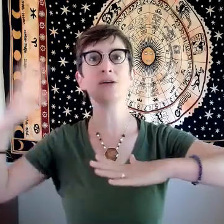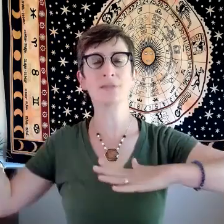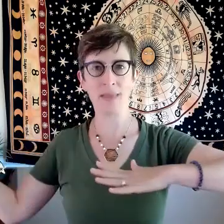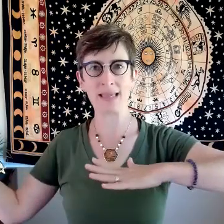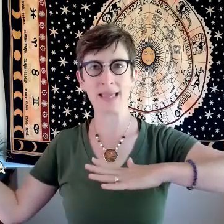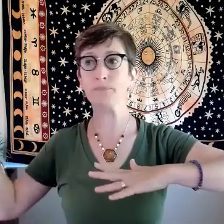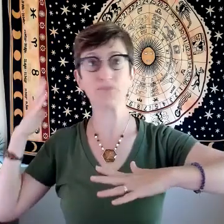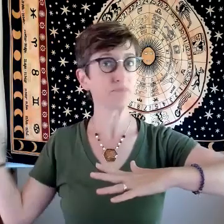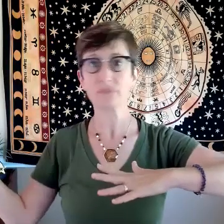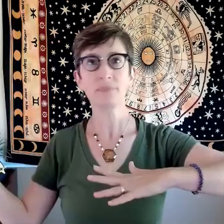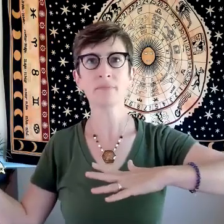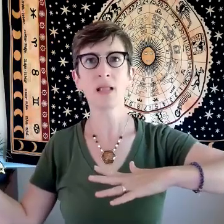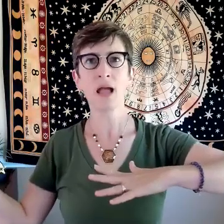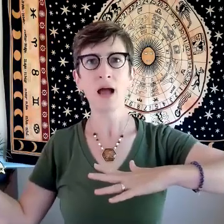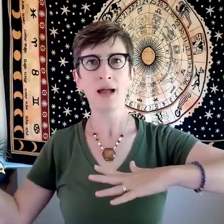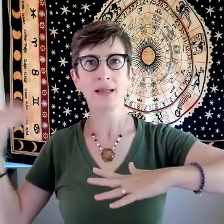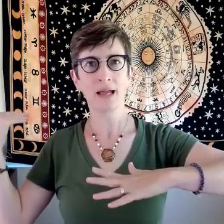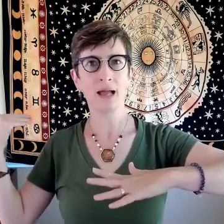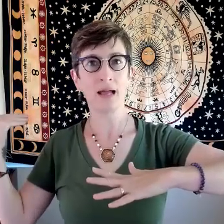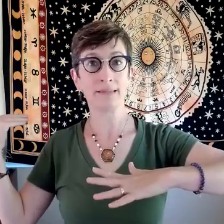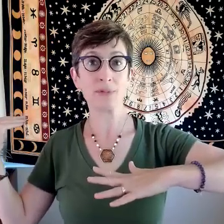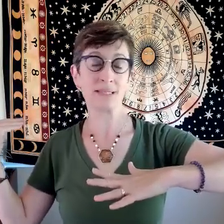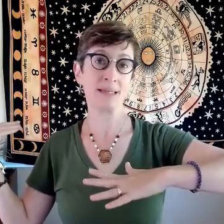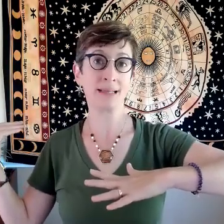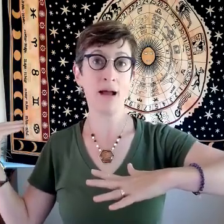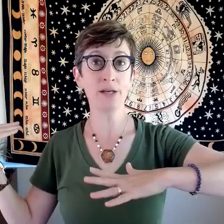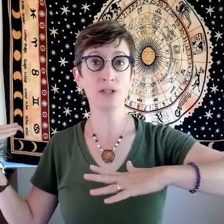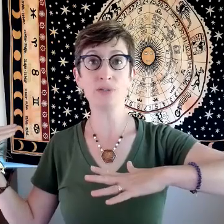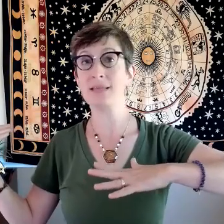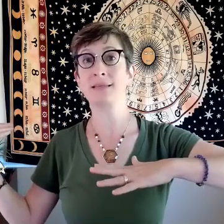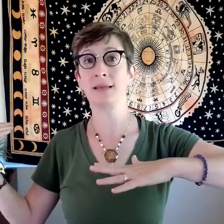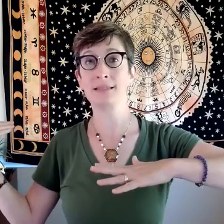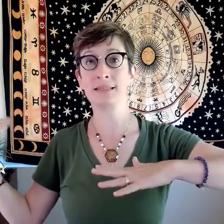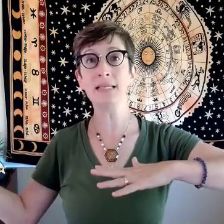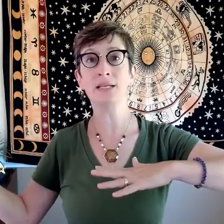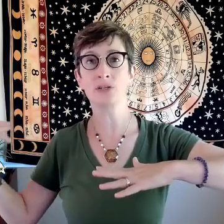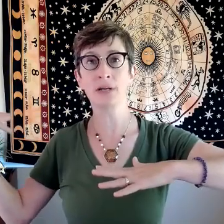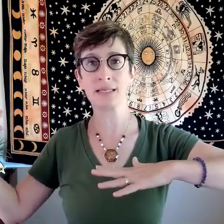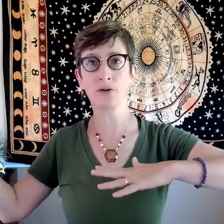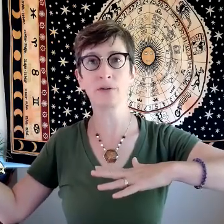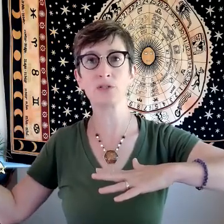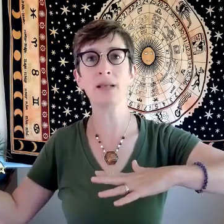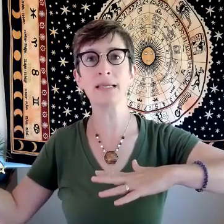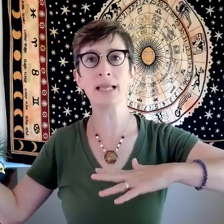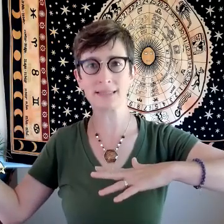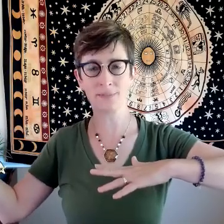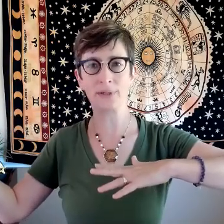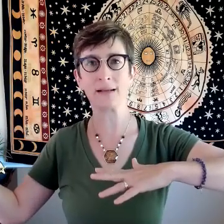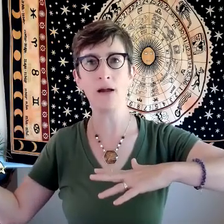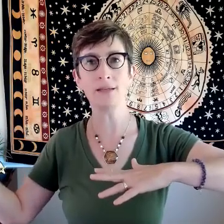couldn't make it that was something that i could use as a as a teenager as an early 20 as someone in college